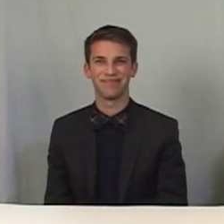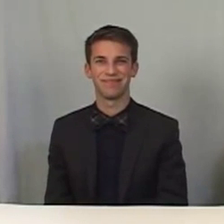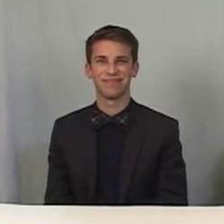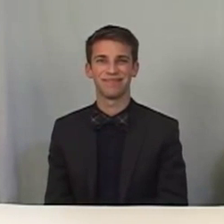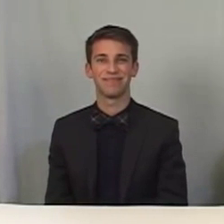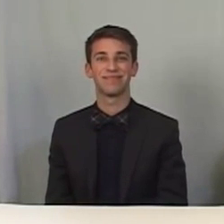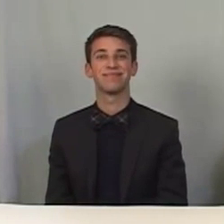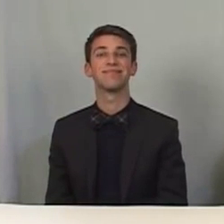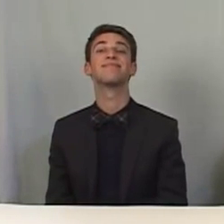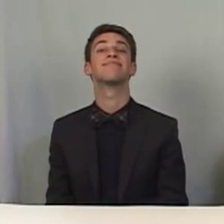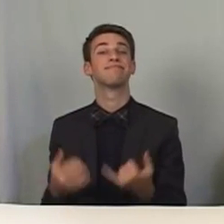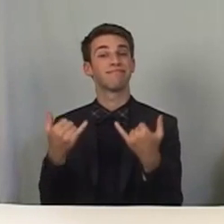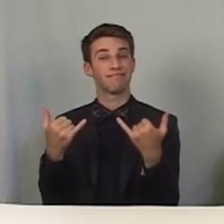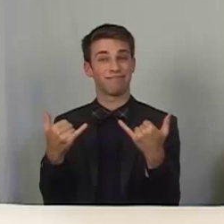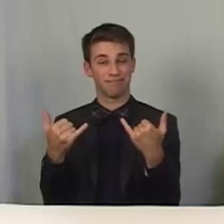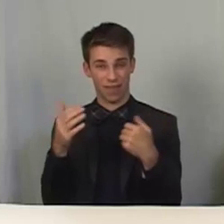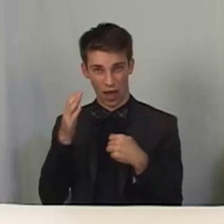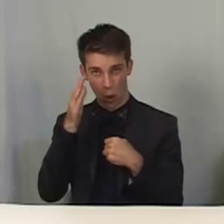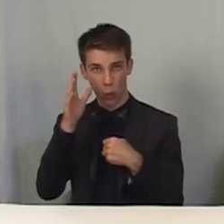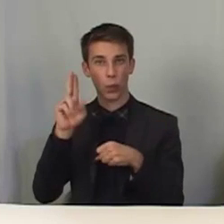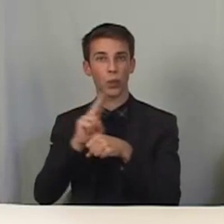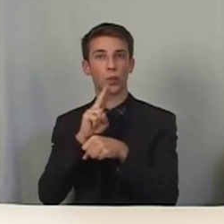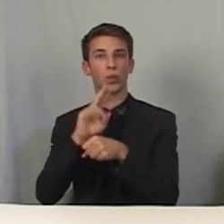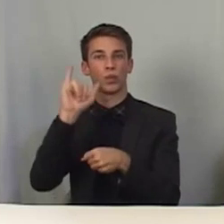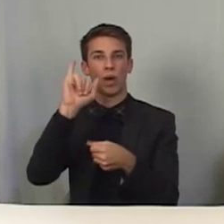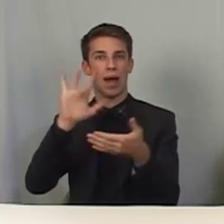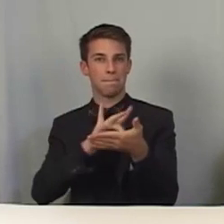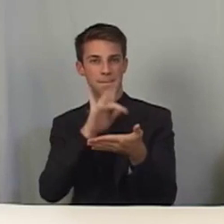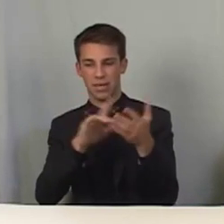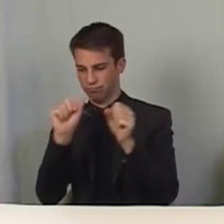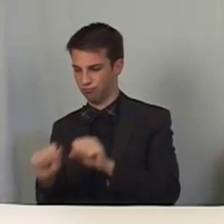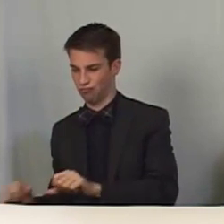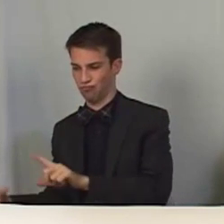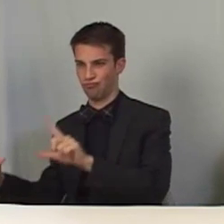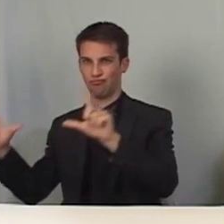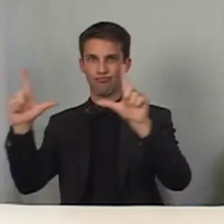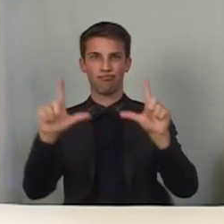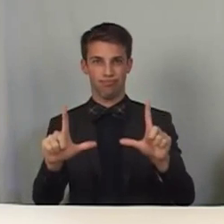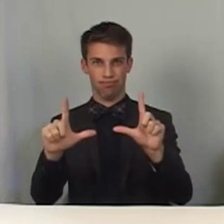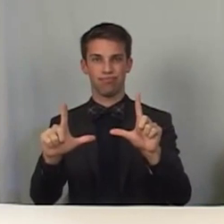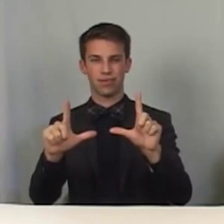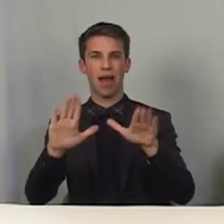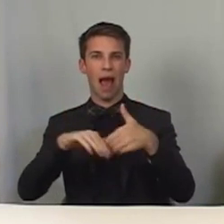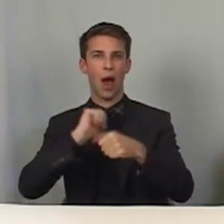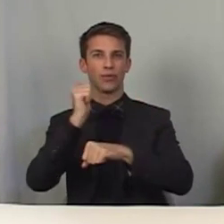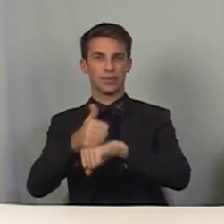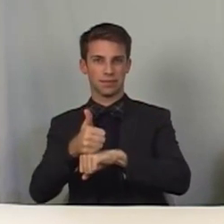Next, we'll show you a live demo of activating the switch control on an iPad.